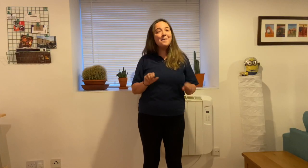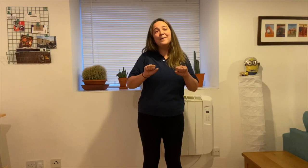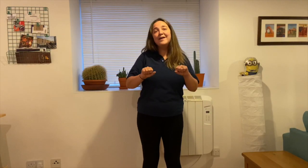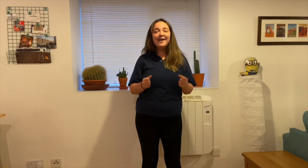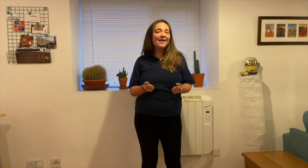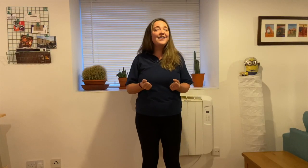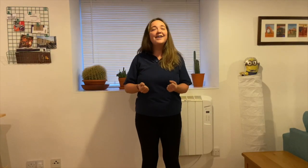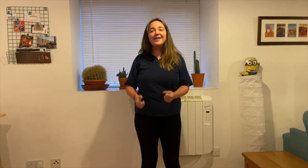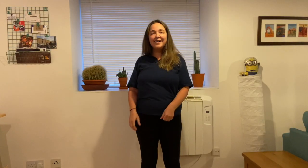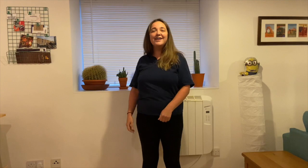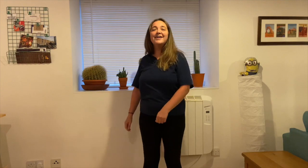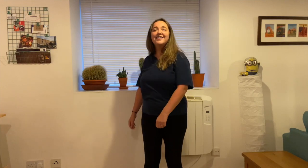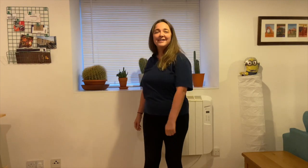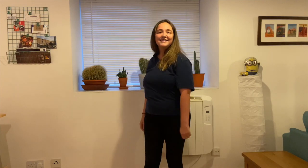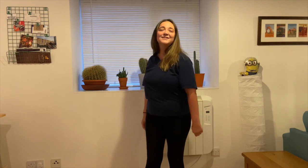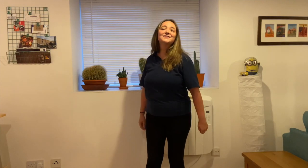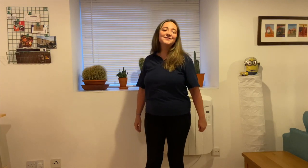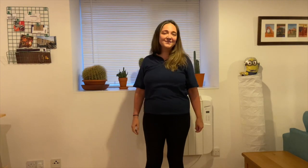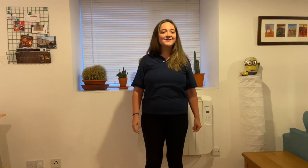Unbreakable